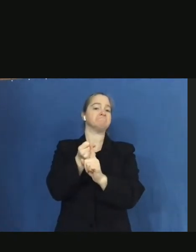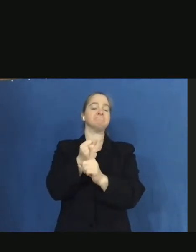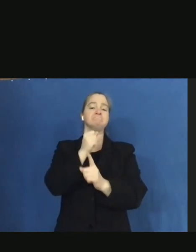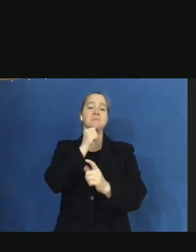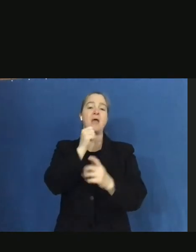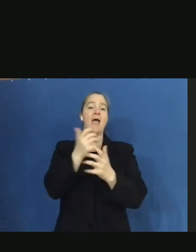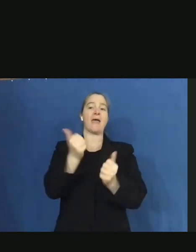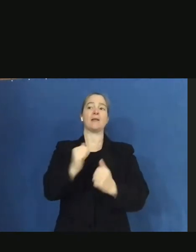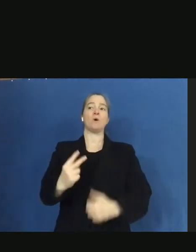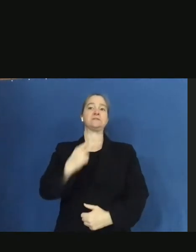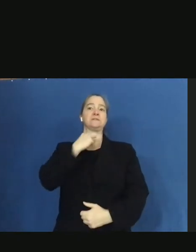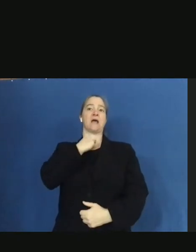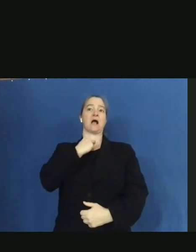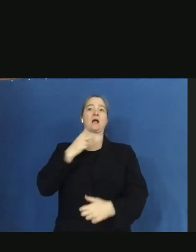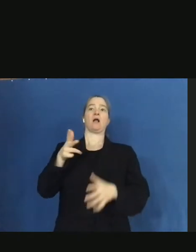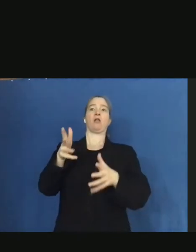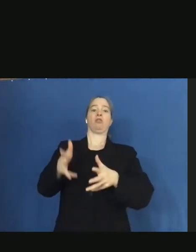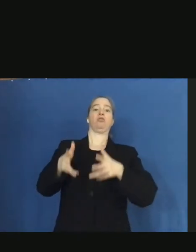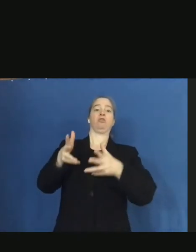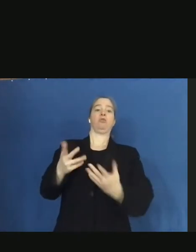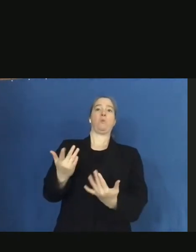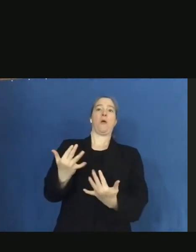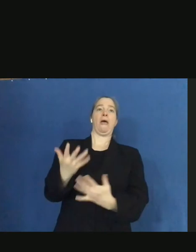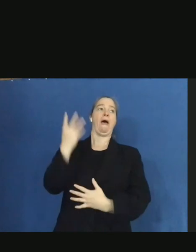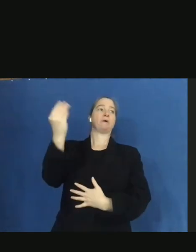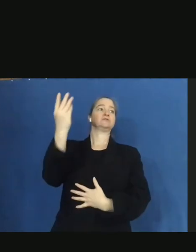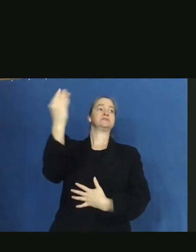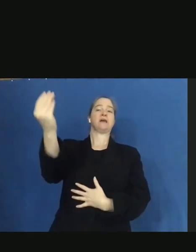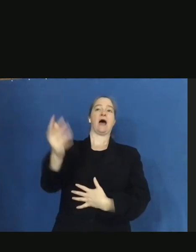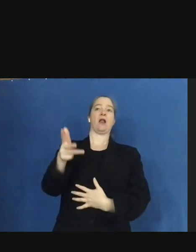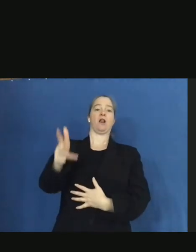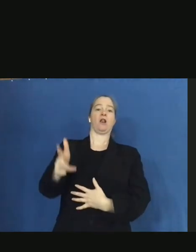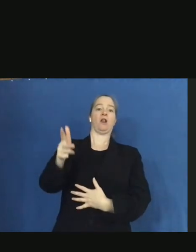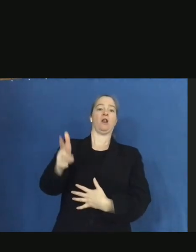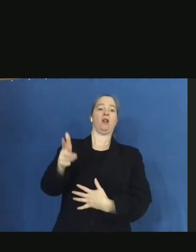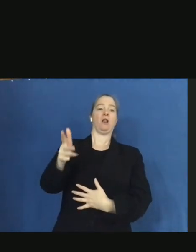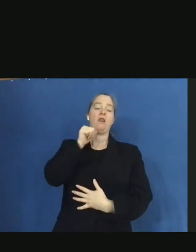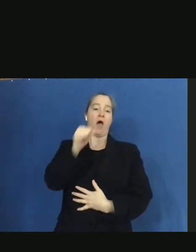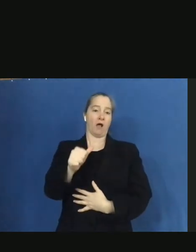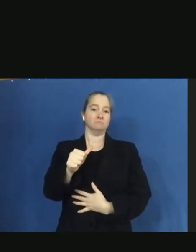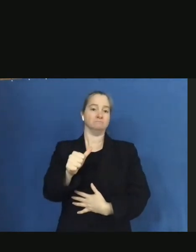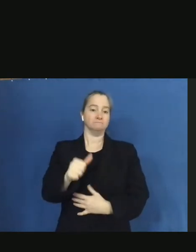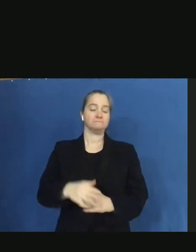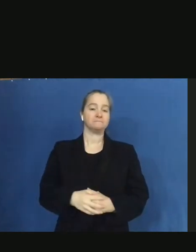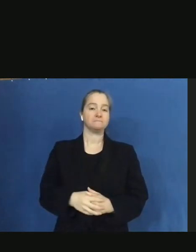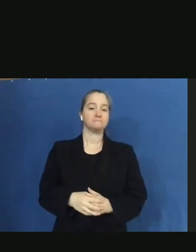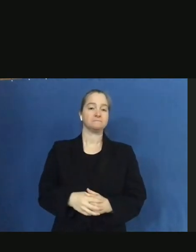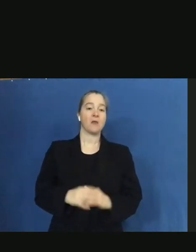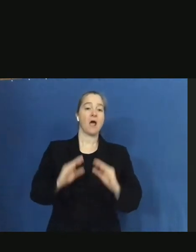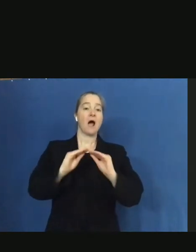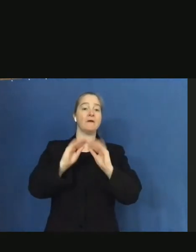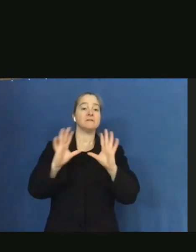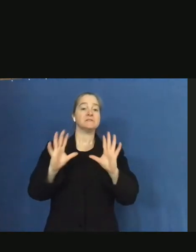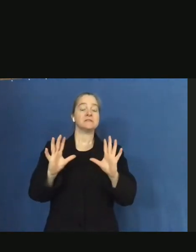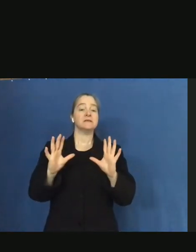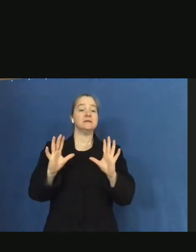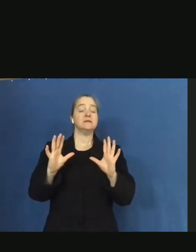anyone outside in the inclement weather for extended periods of time. Obviously, you know, we